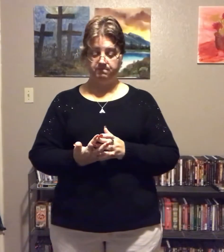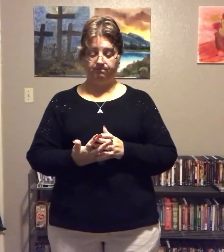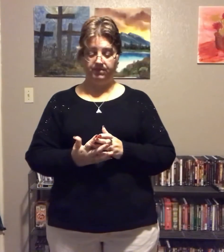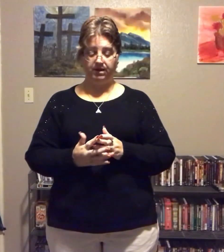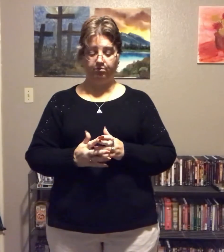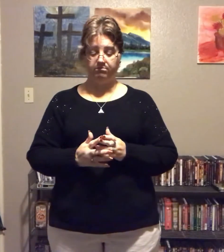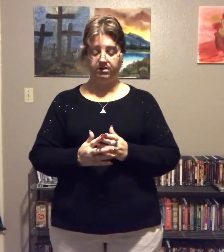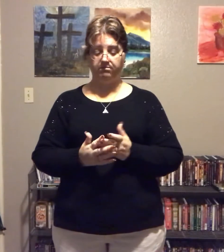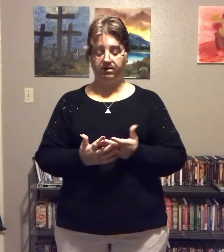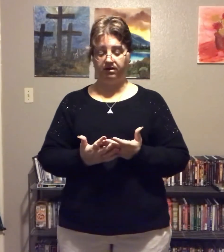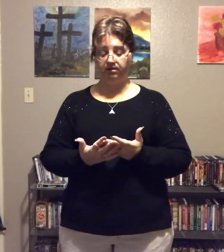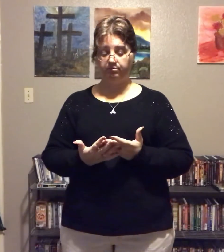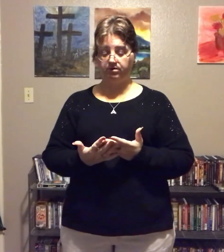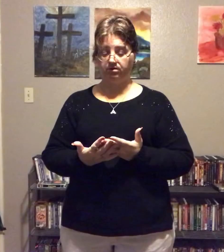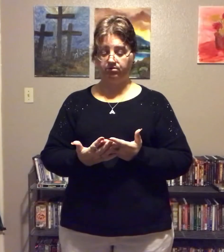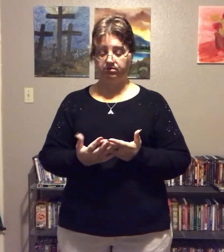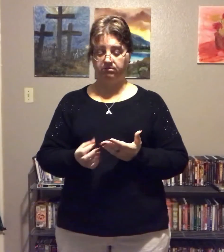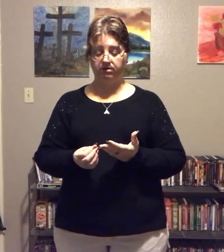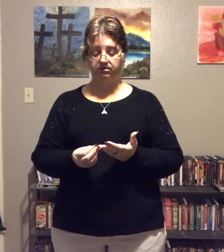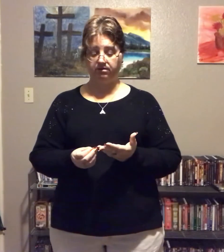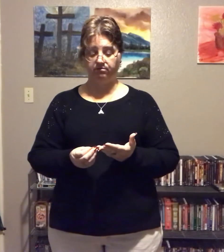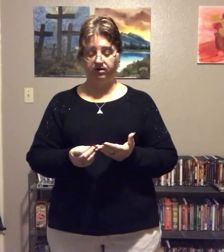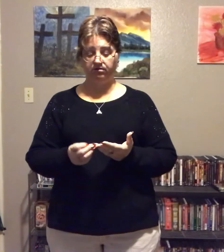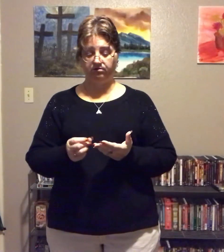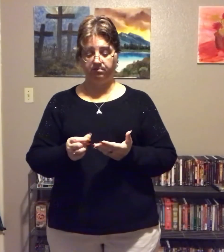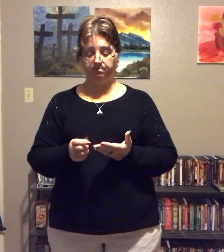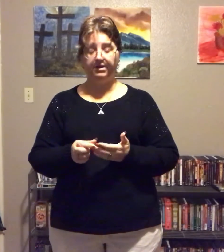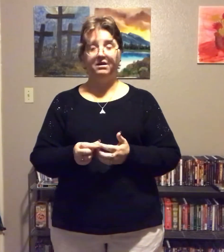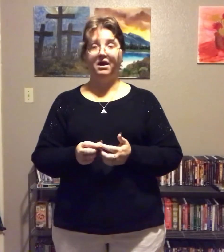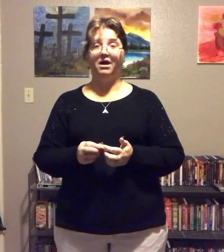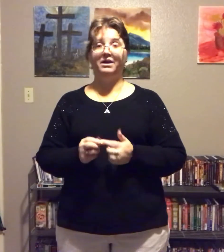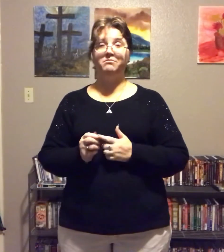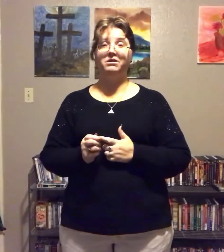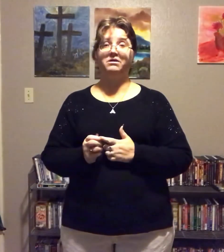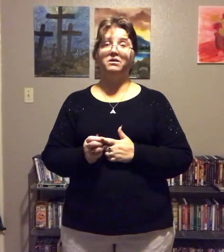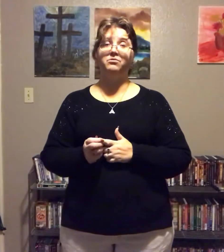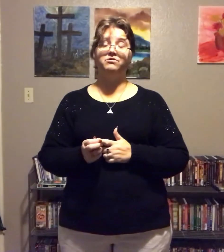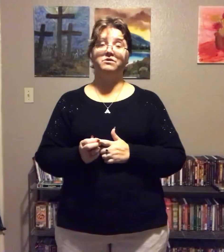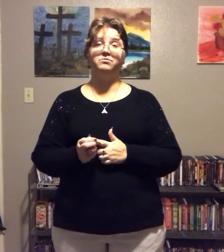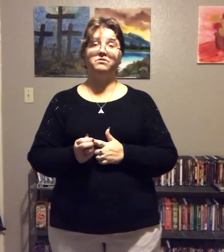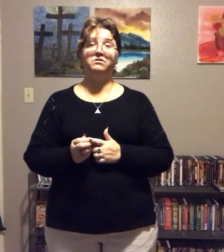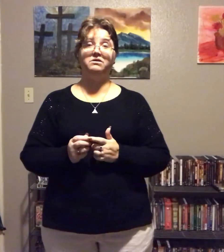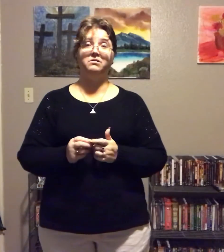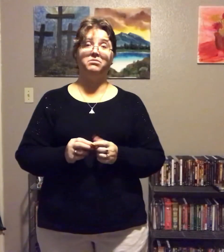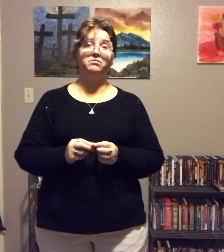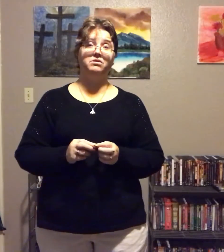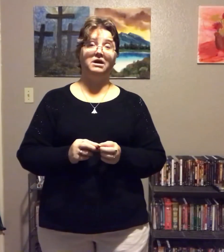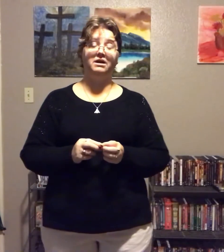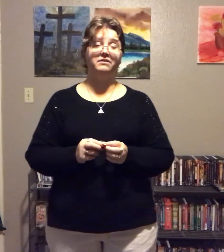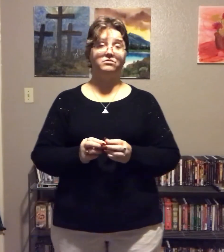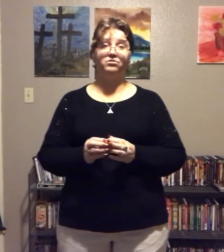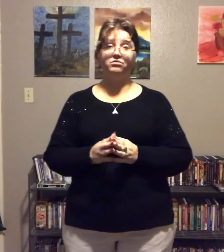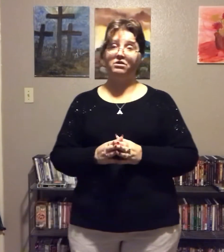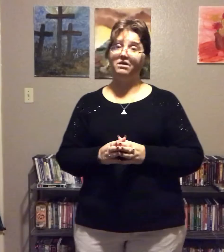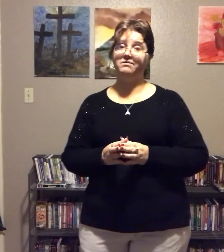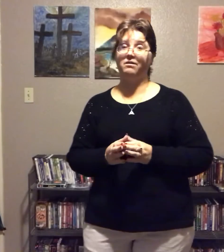Now, when me and my husband goes to a Mexican restaurant, I'll eat me a couple chips in the dip. He likes to order queso.